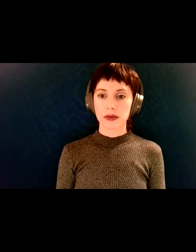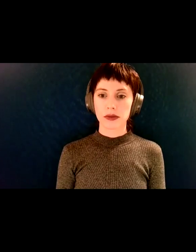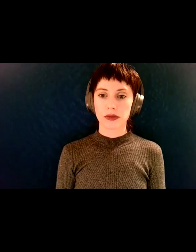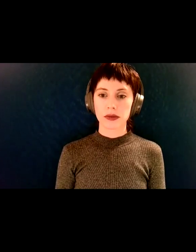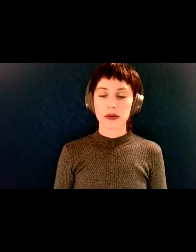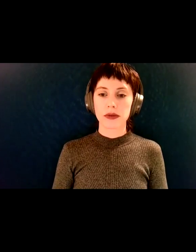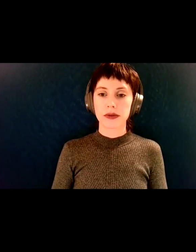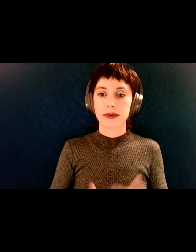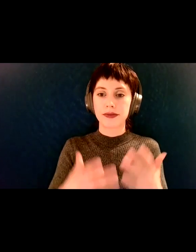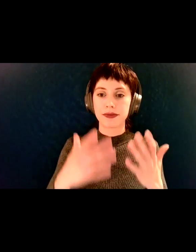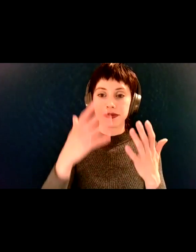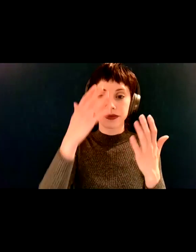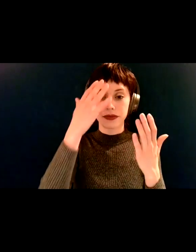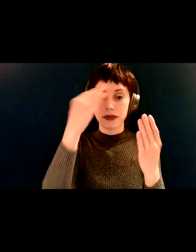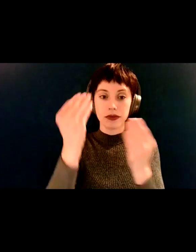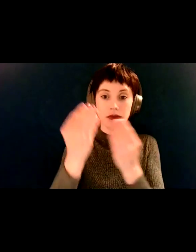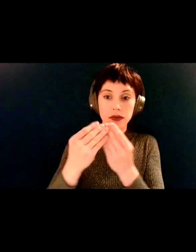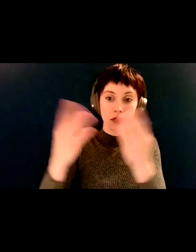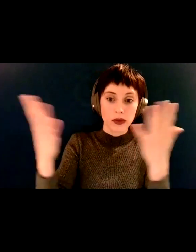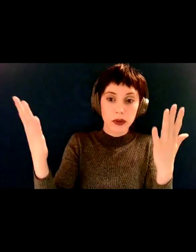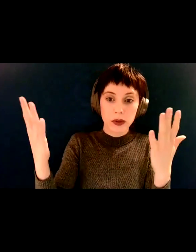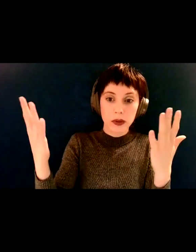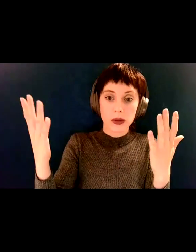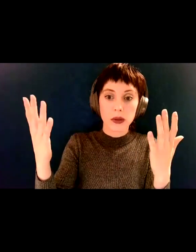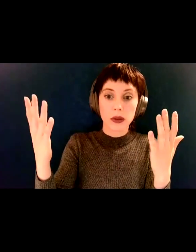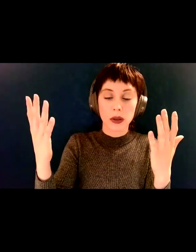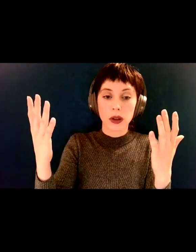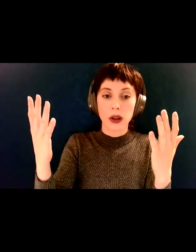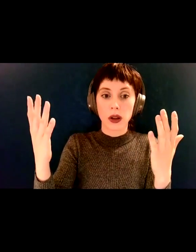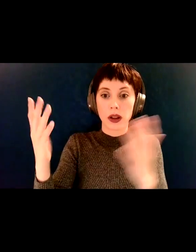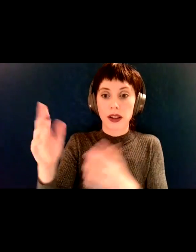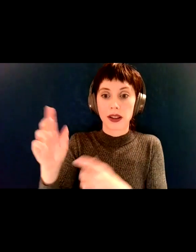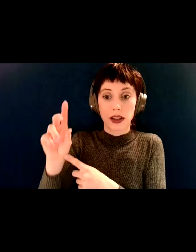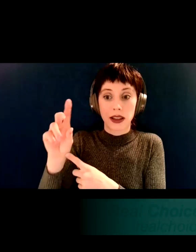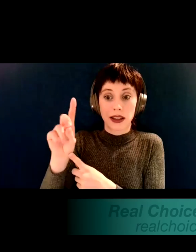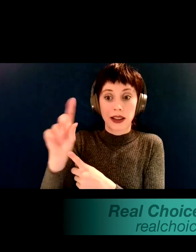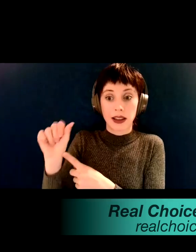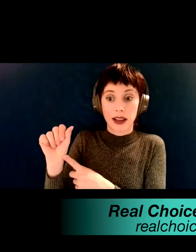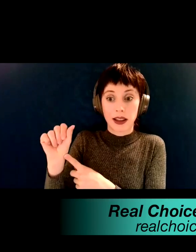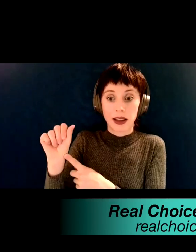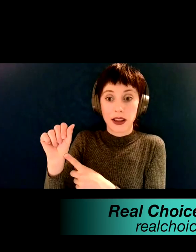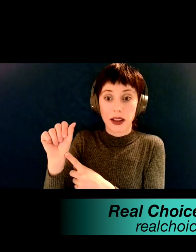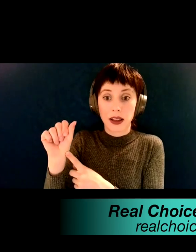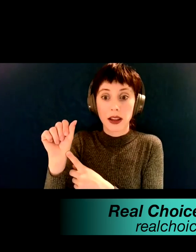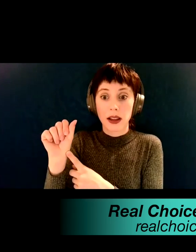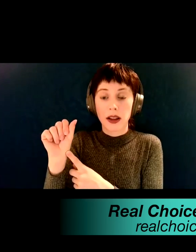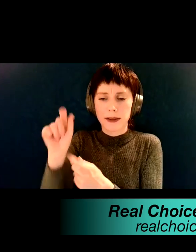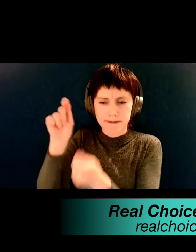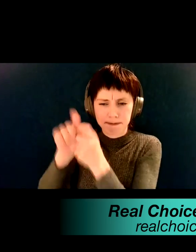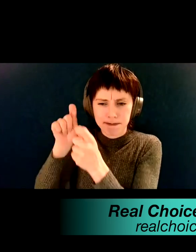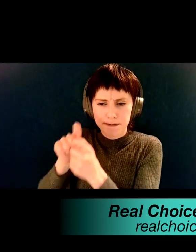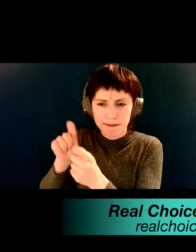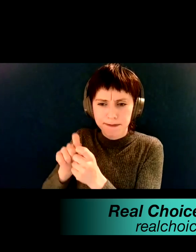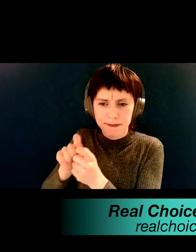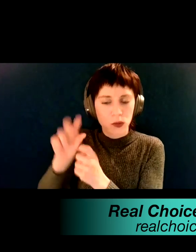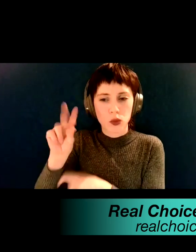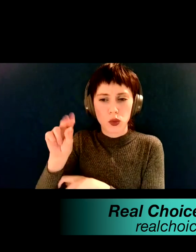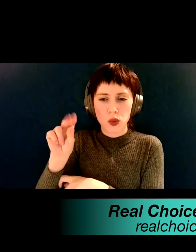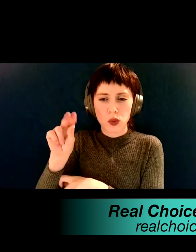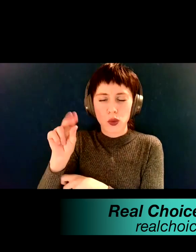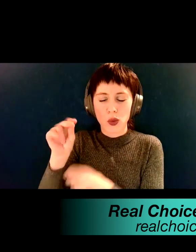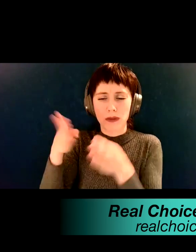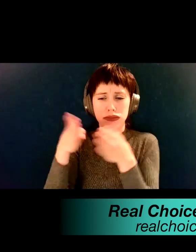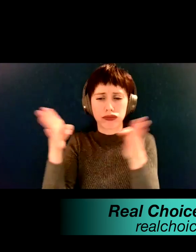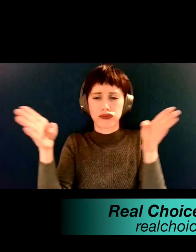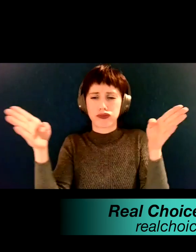broad interpretation of disability and health conditions. We want